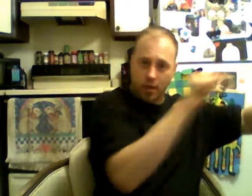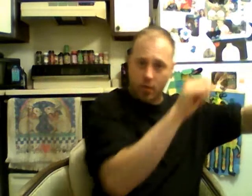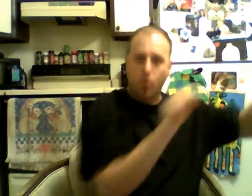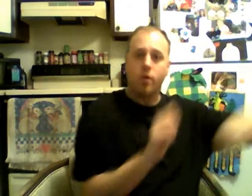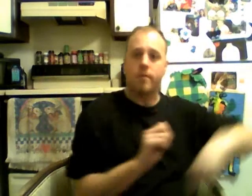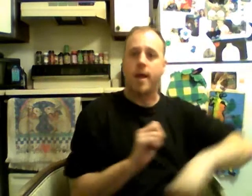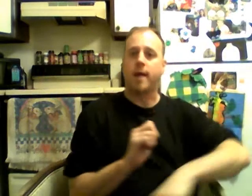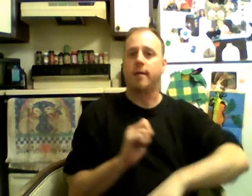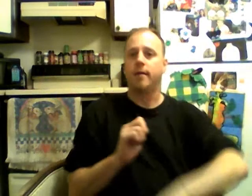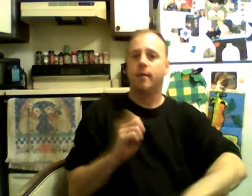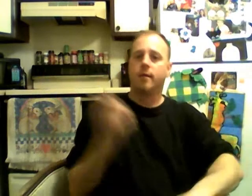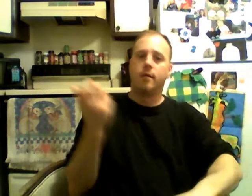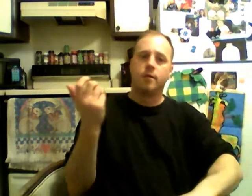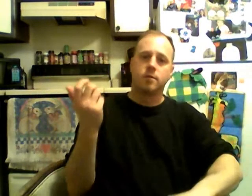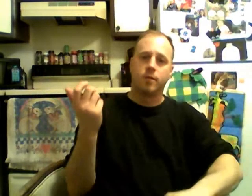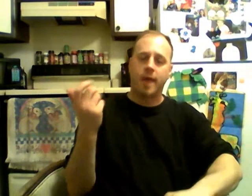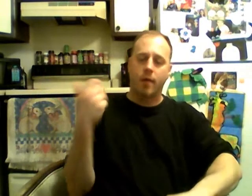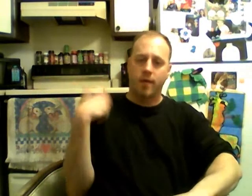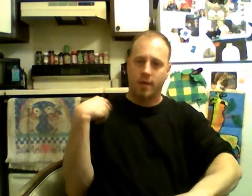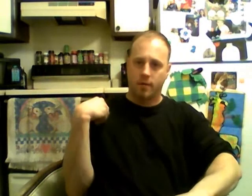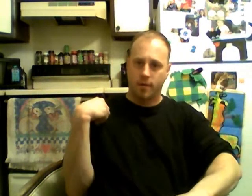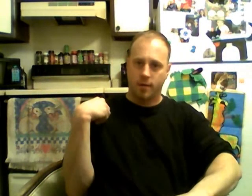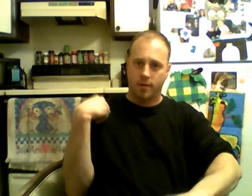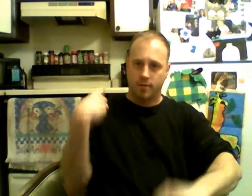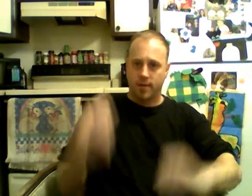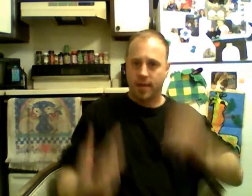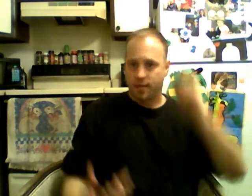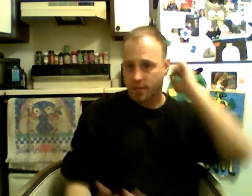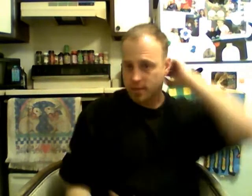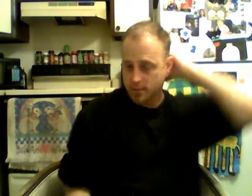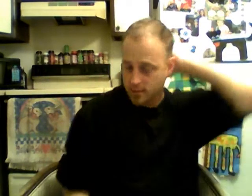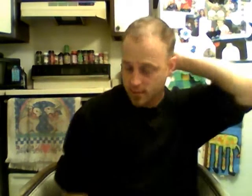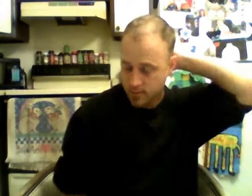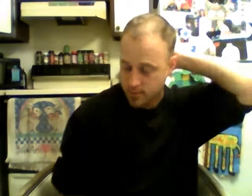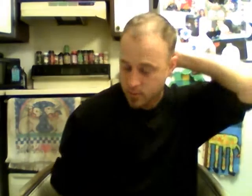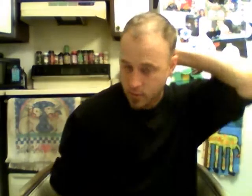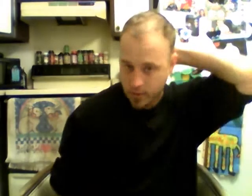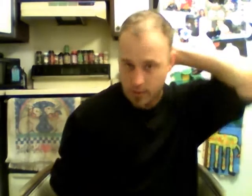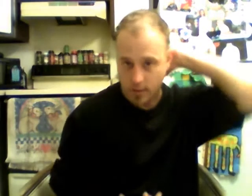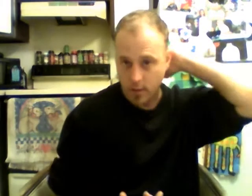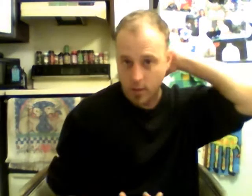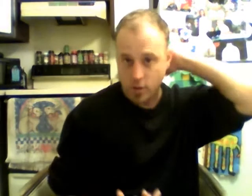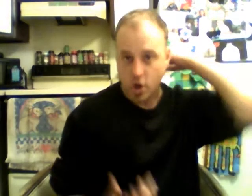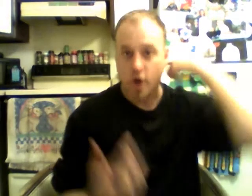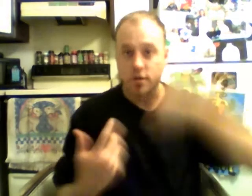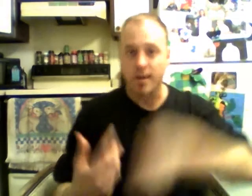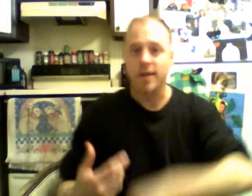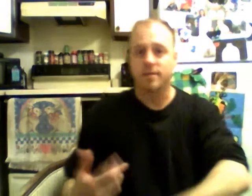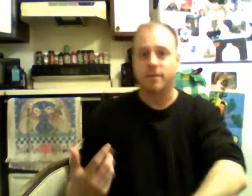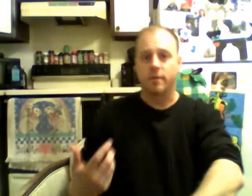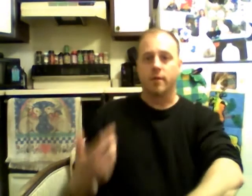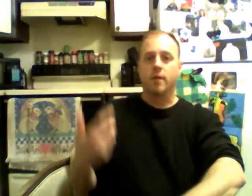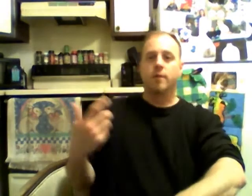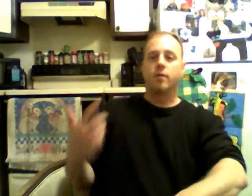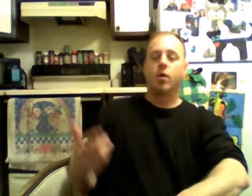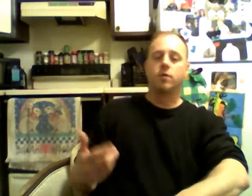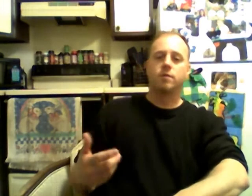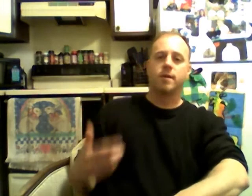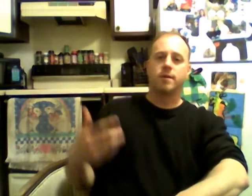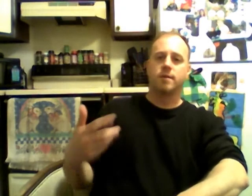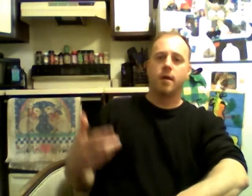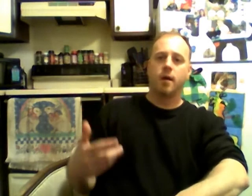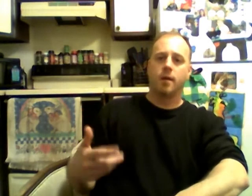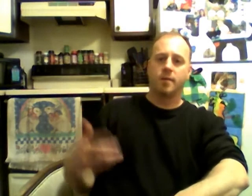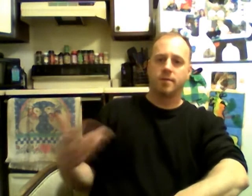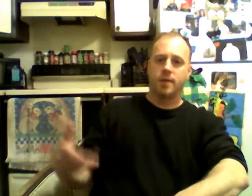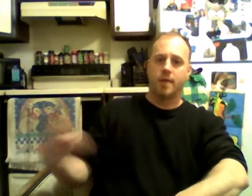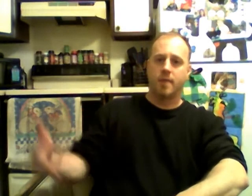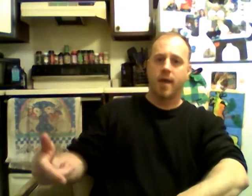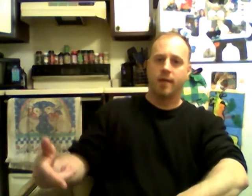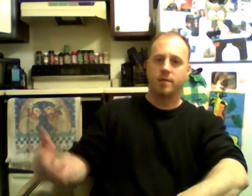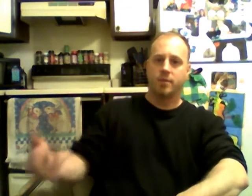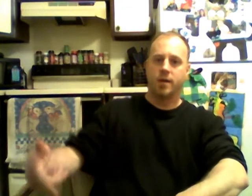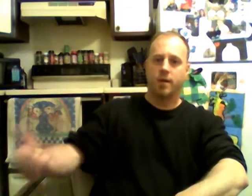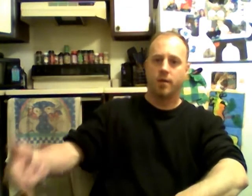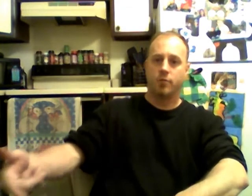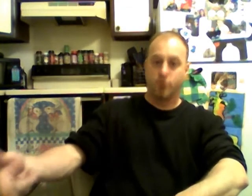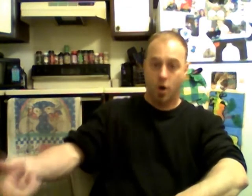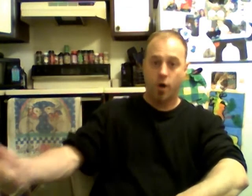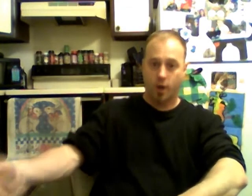get your quarterback so that way they don't uh they could the the store can charge less for the groceries uh because they're not paying somebody to return